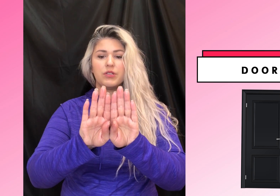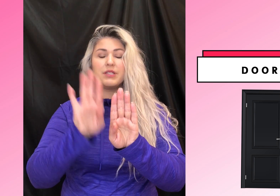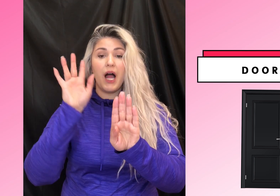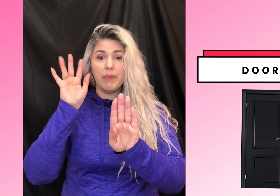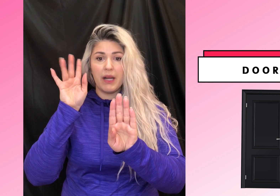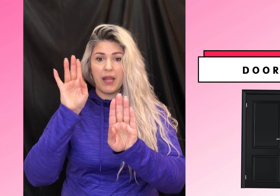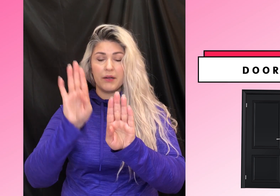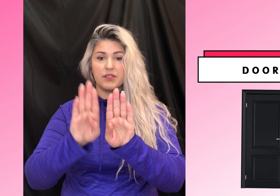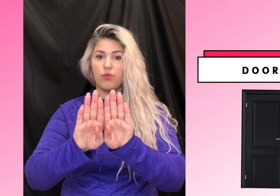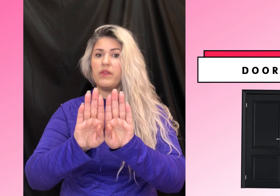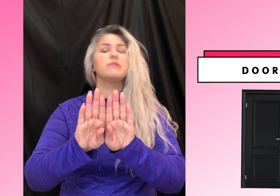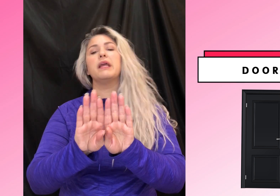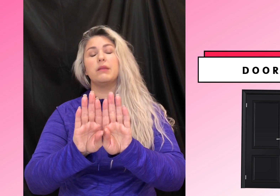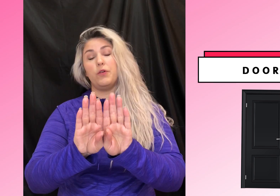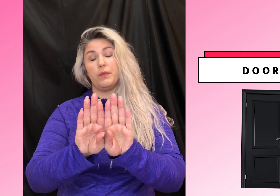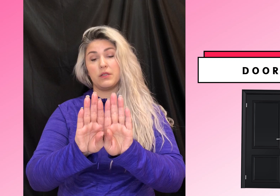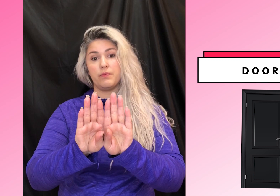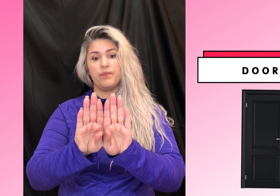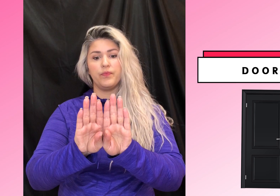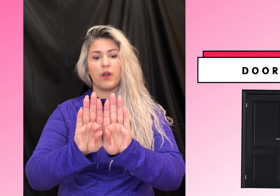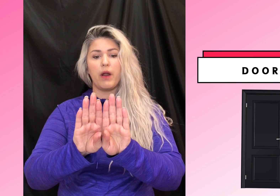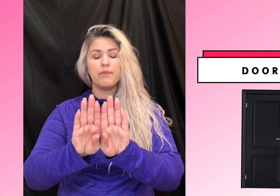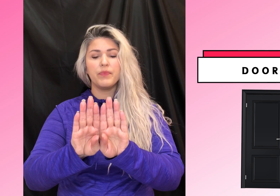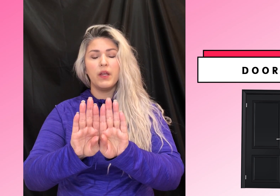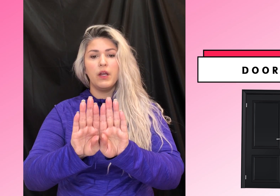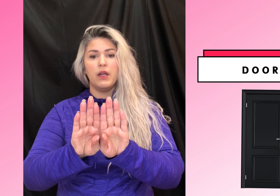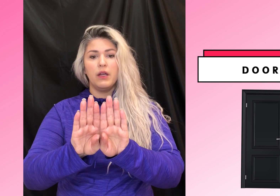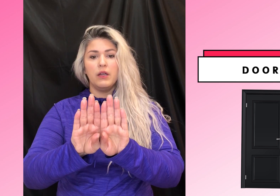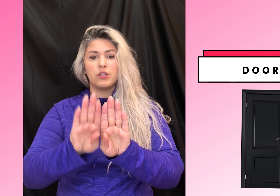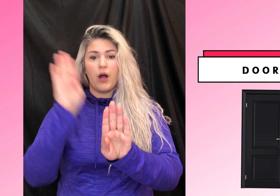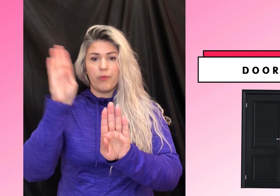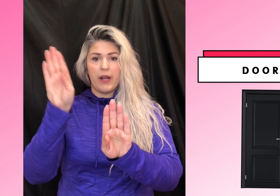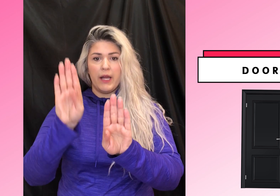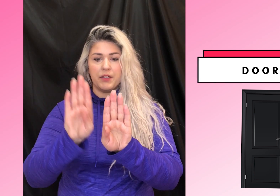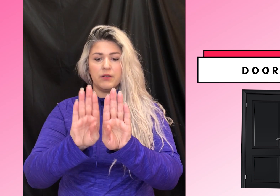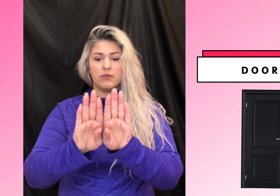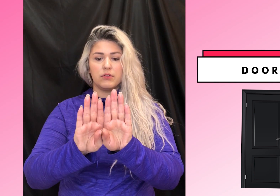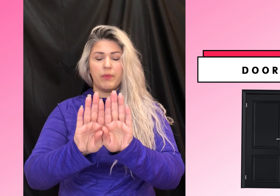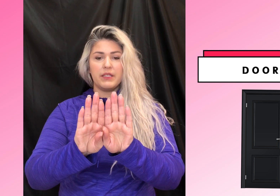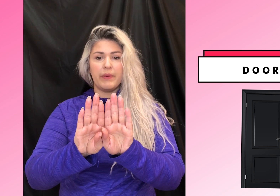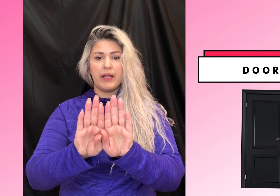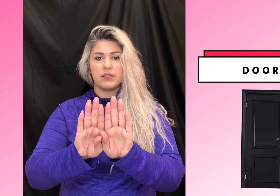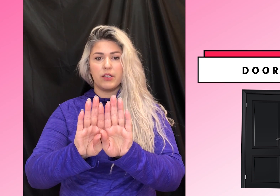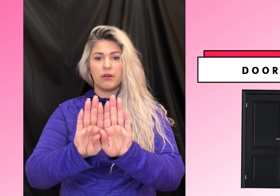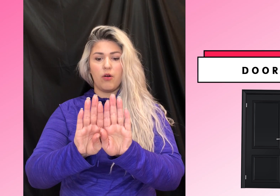dominant hand is the one that's making the movement. All right. So I'm right handed. So my dominant hand is going to go